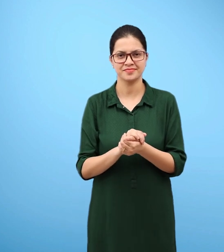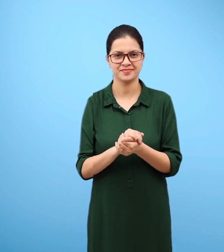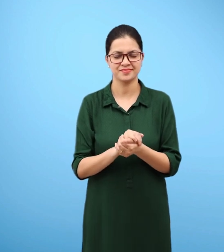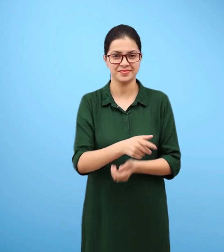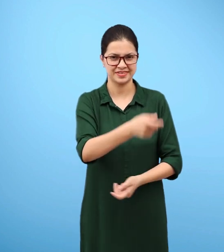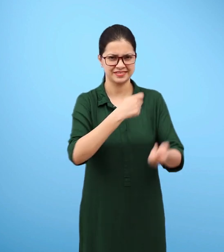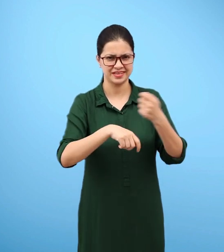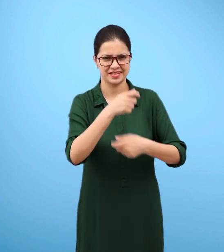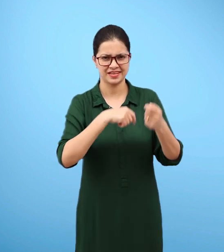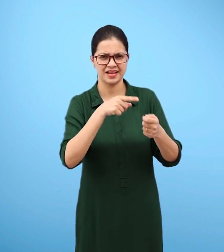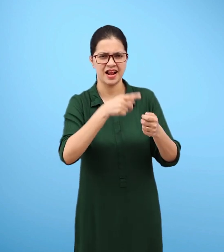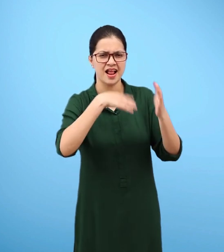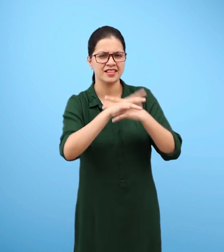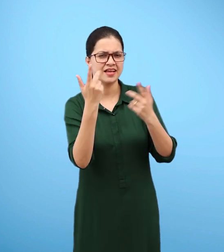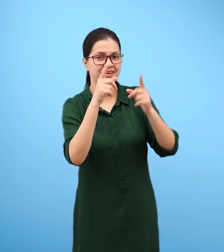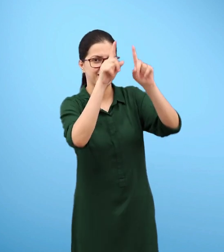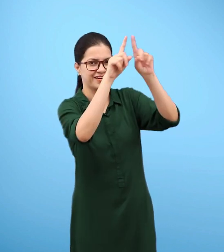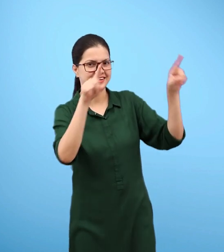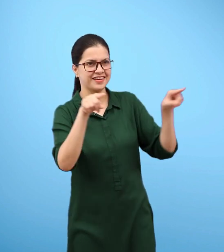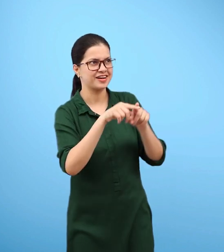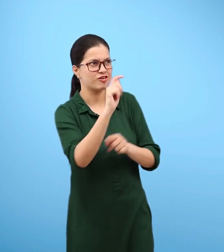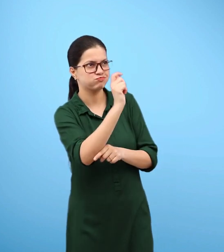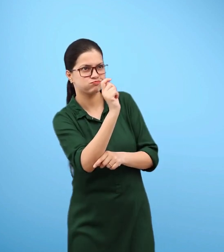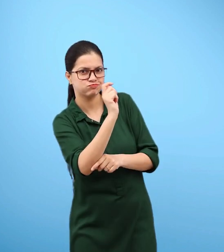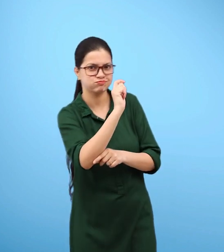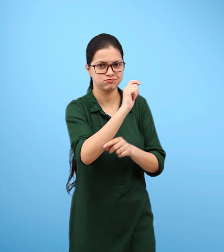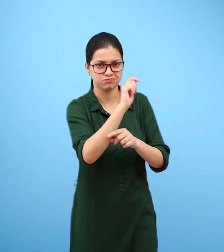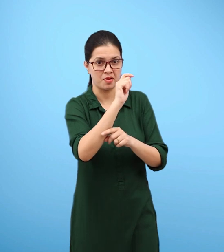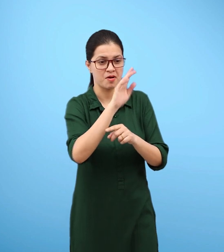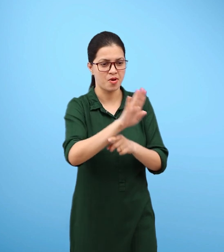The moving air makes it possible for you to fly your kite.